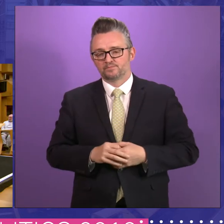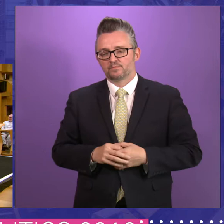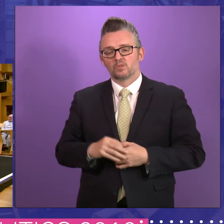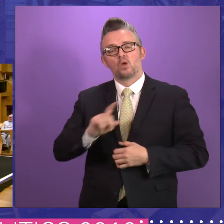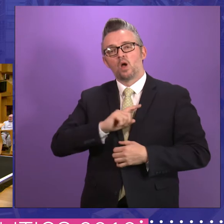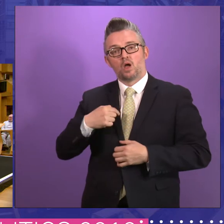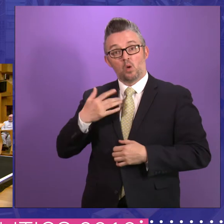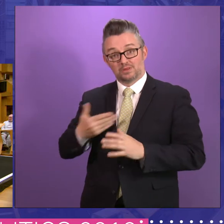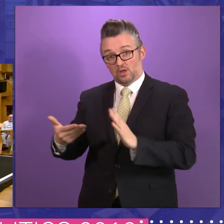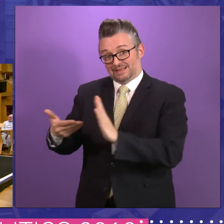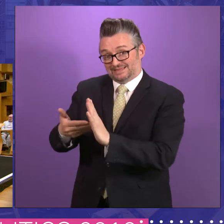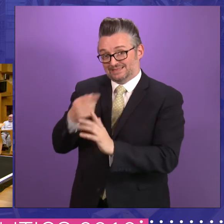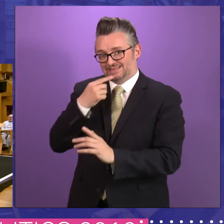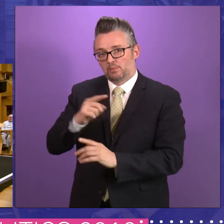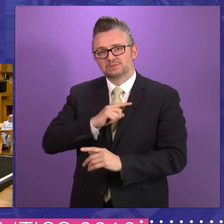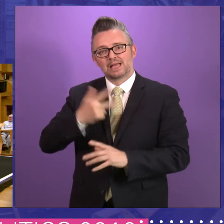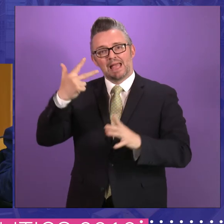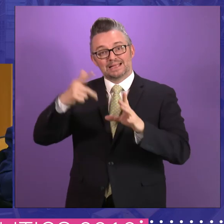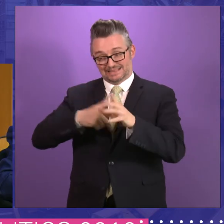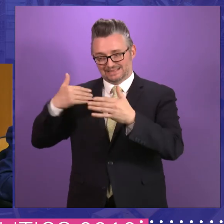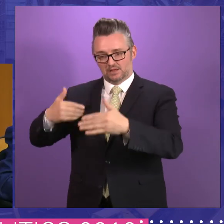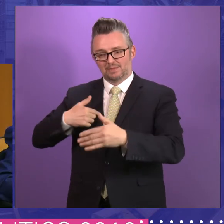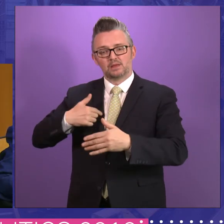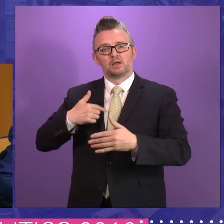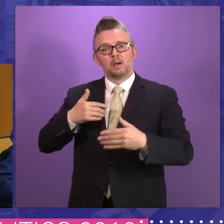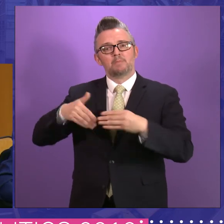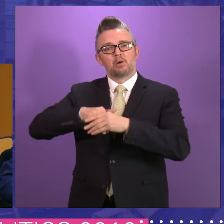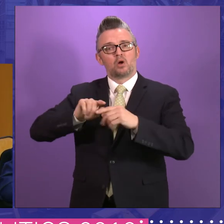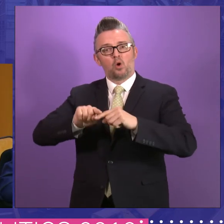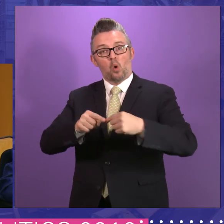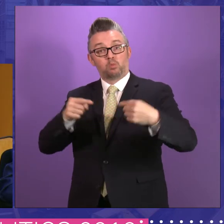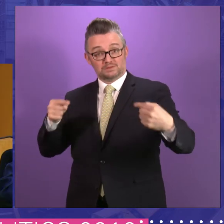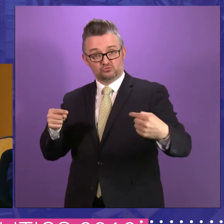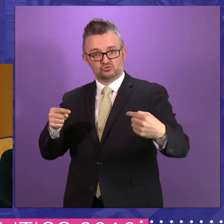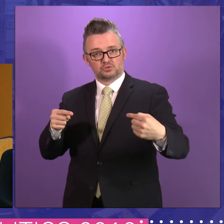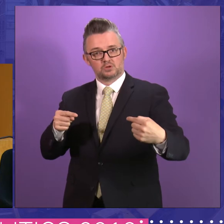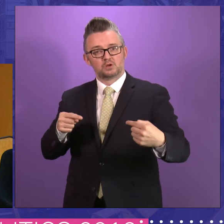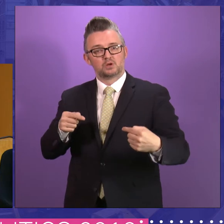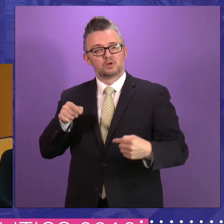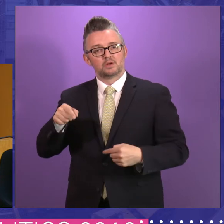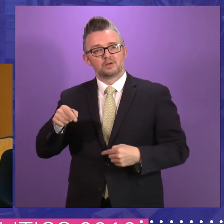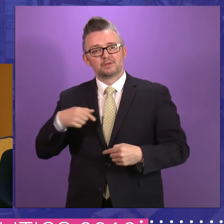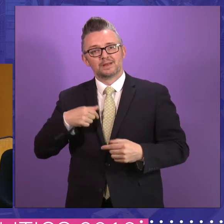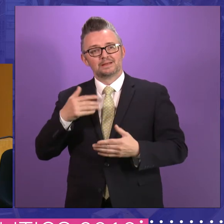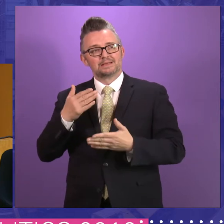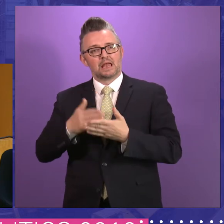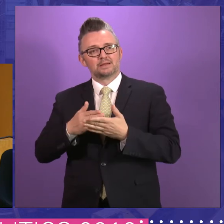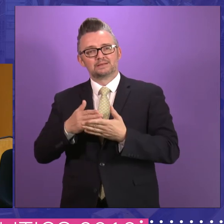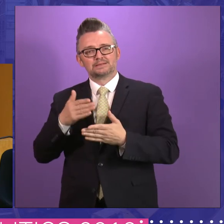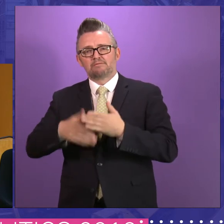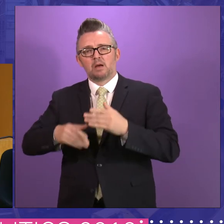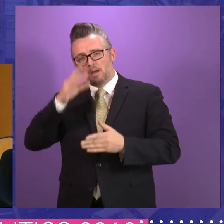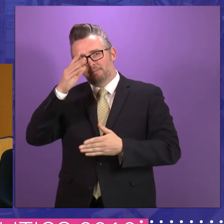as a member of the opposition for those first eight years, that was never my belief about the committees.